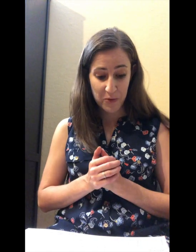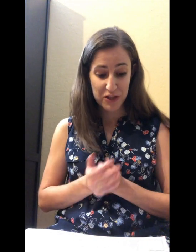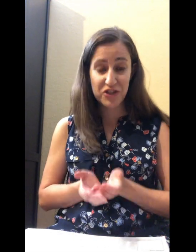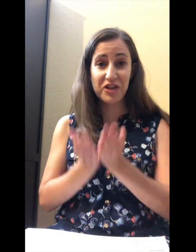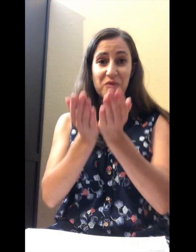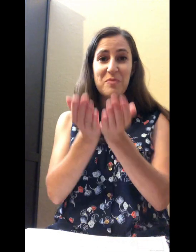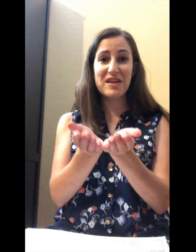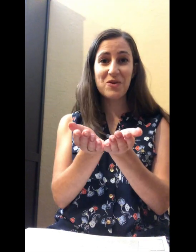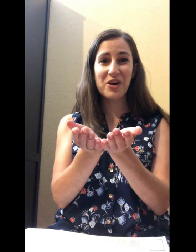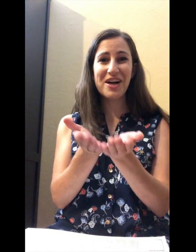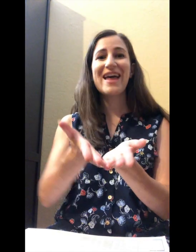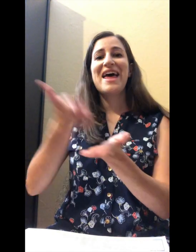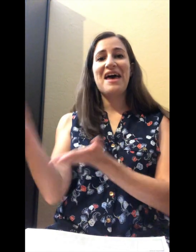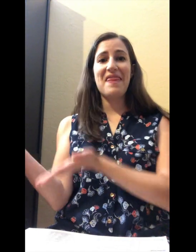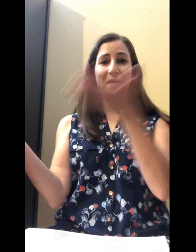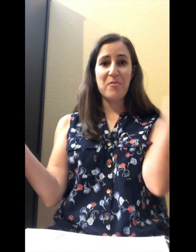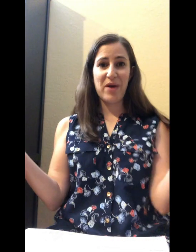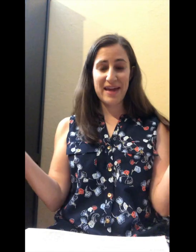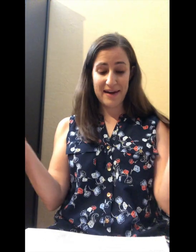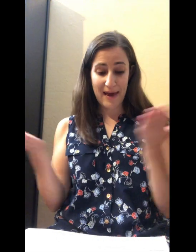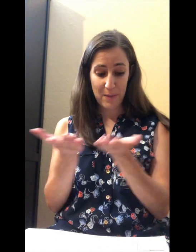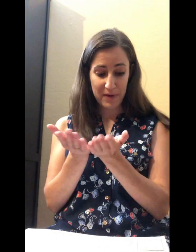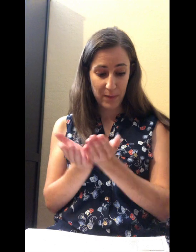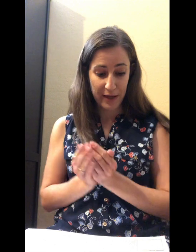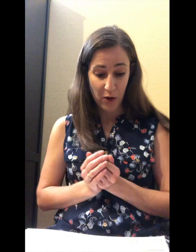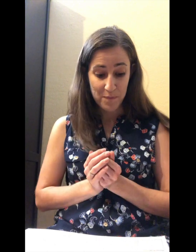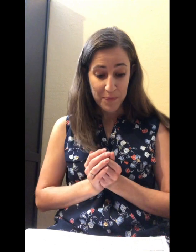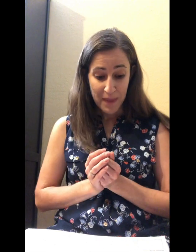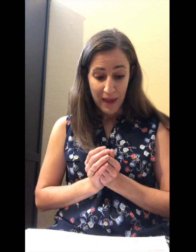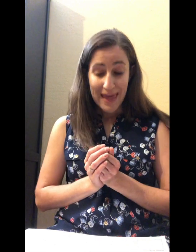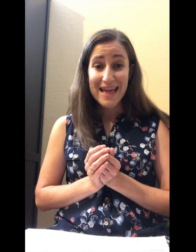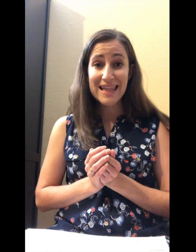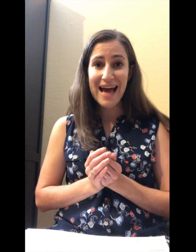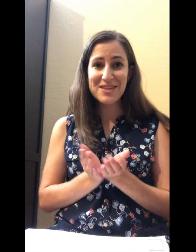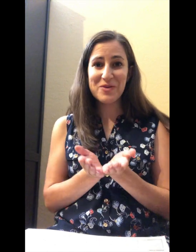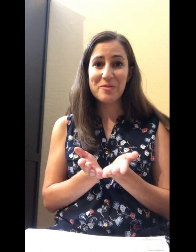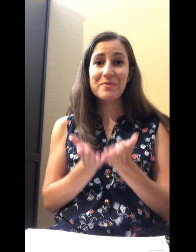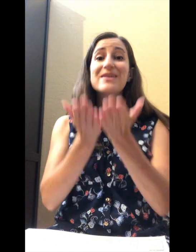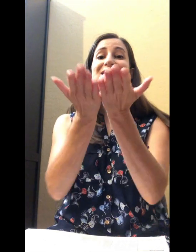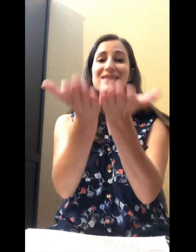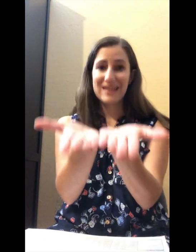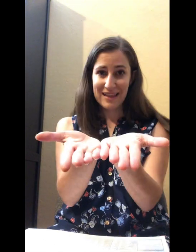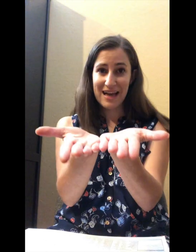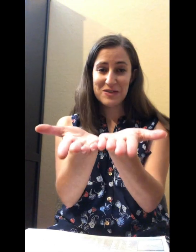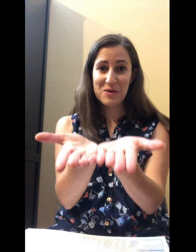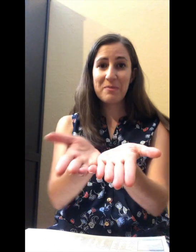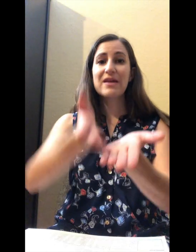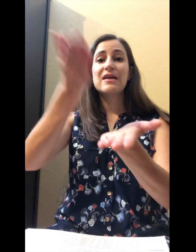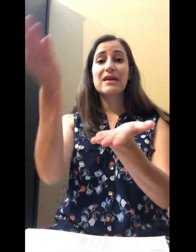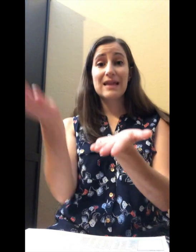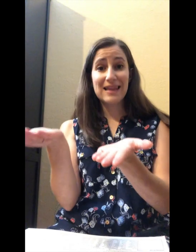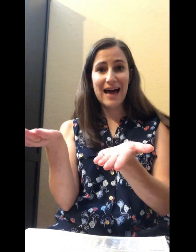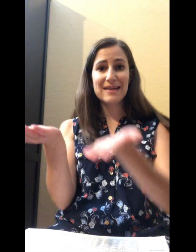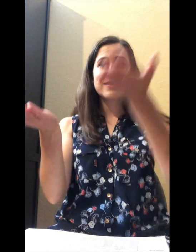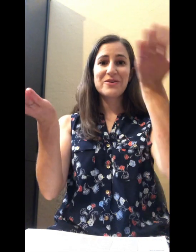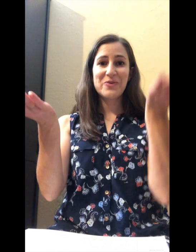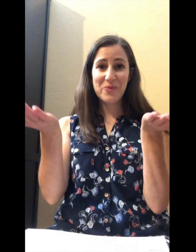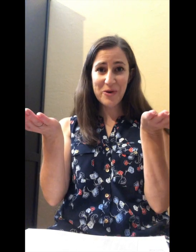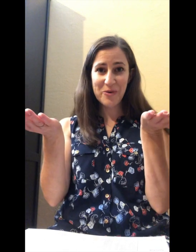words. So you're gonna repeat the word and then break it up. Here we go. Classroom. Classroom. Classroom.